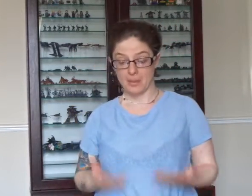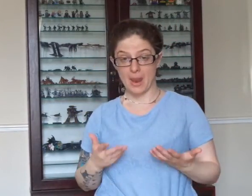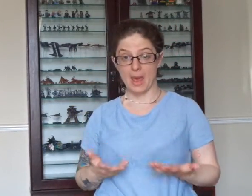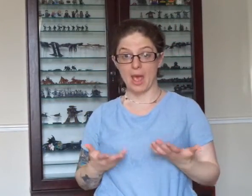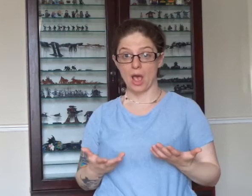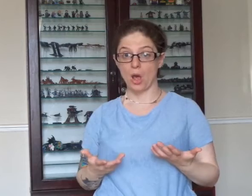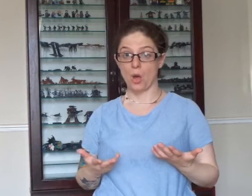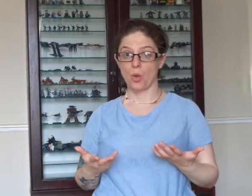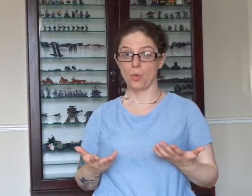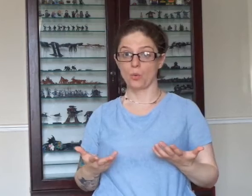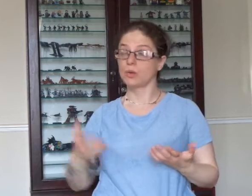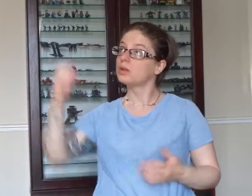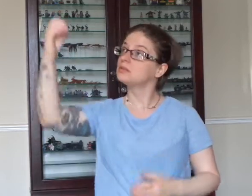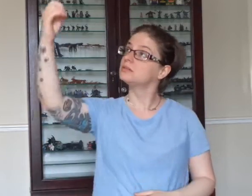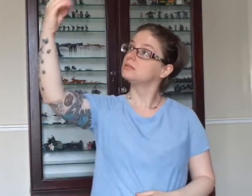only block the sun.